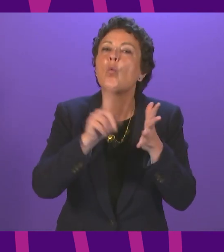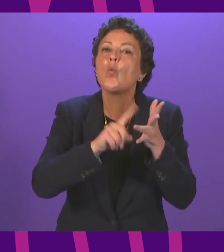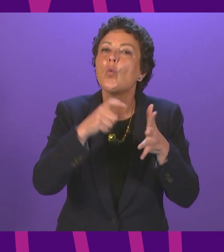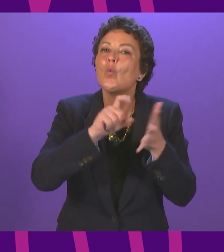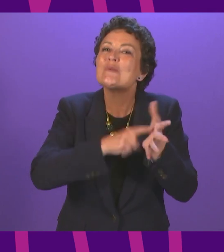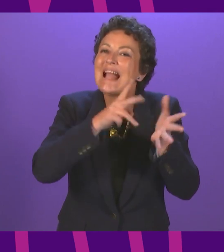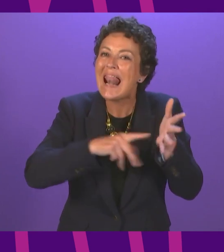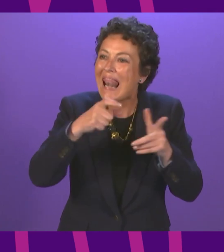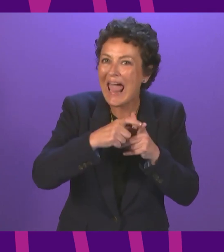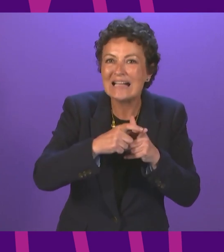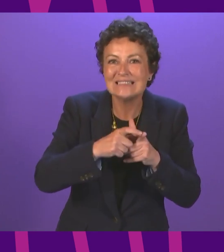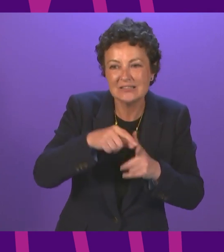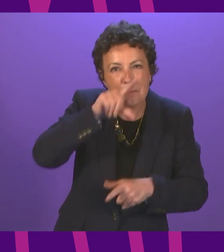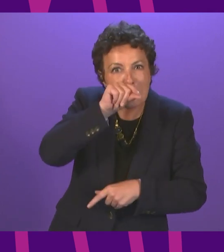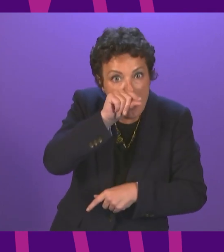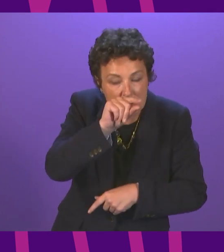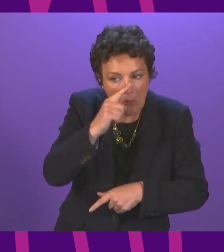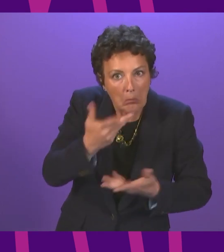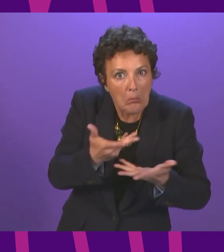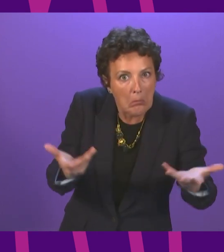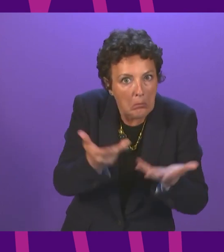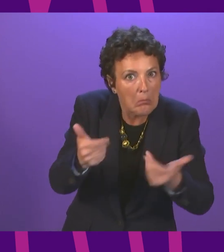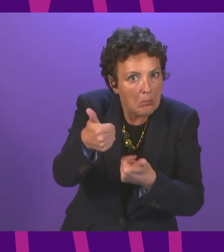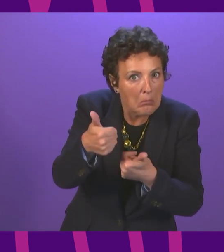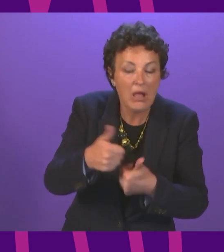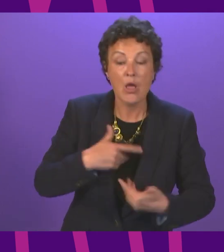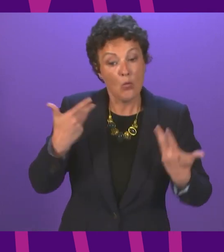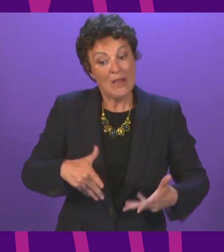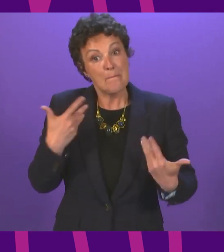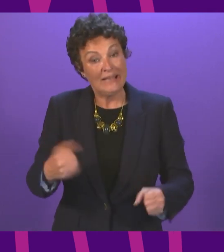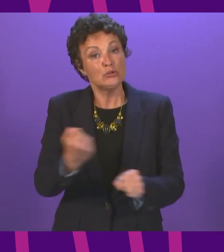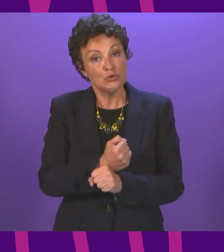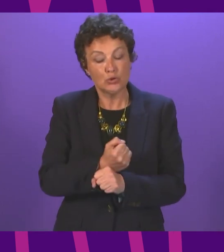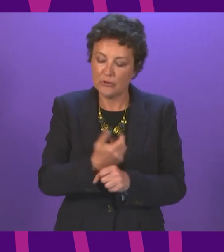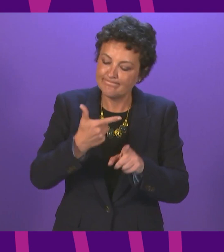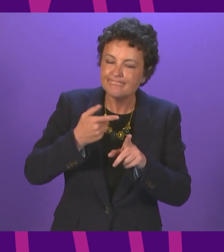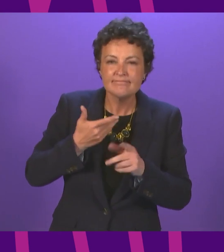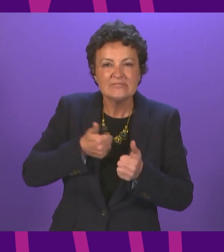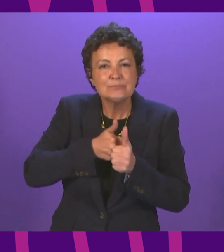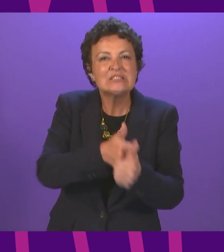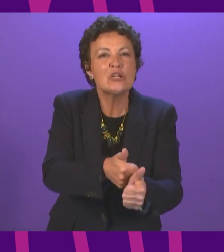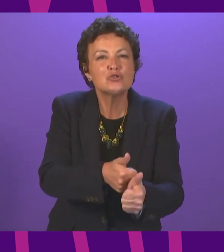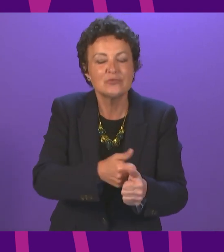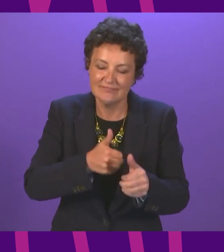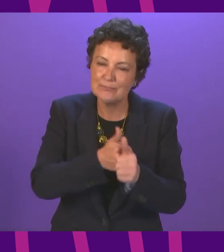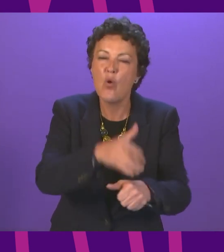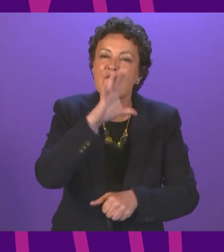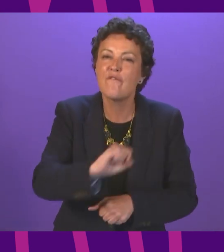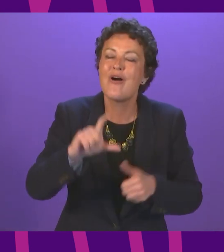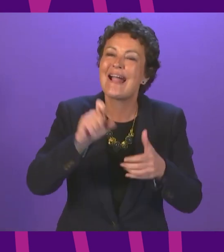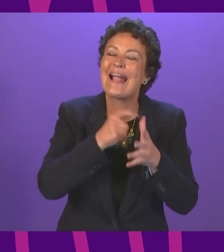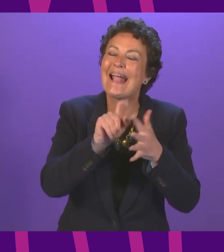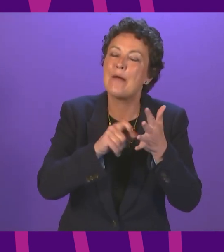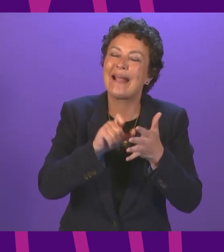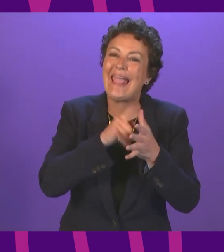taking action to address this, for example, by providing specific support for capper caillie from the forestry grant scheme between